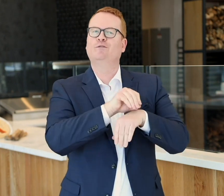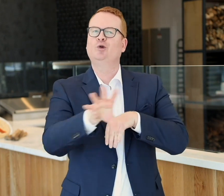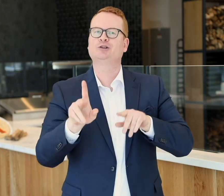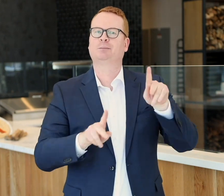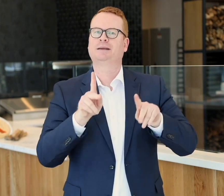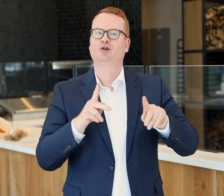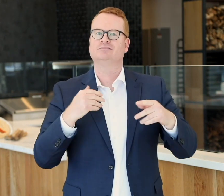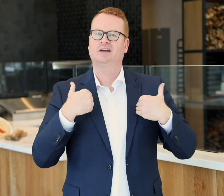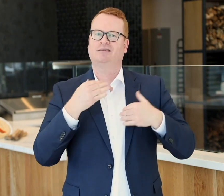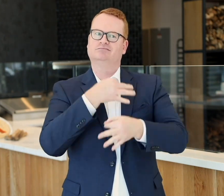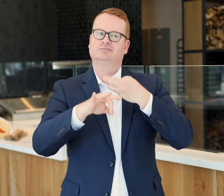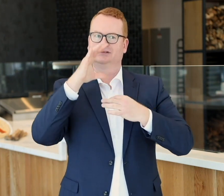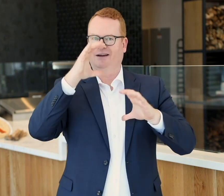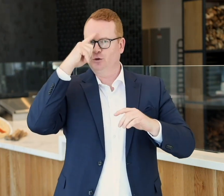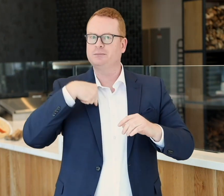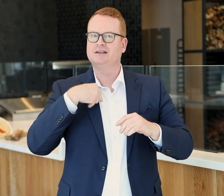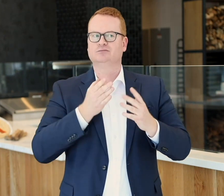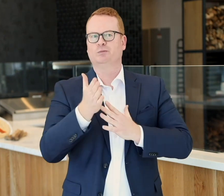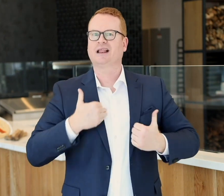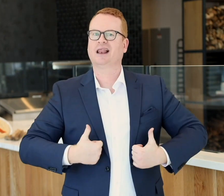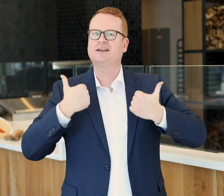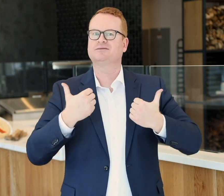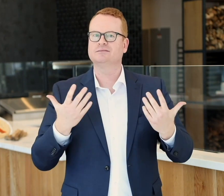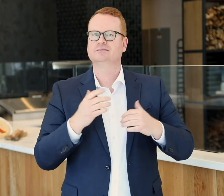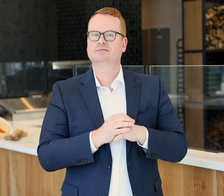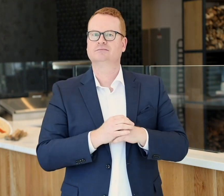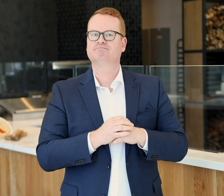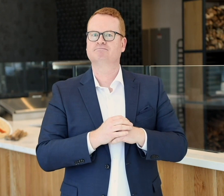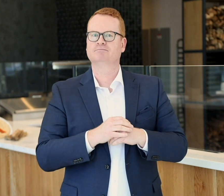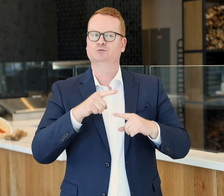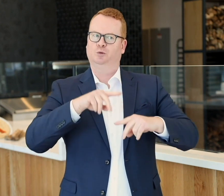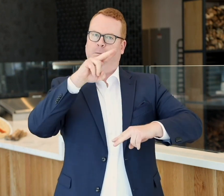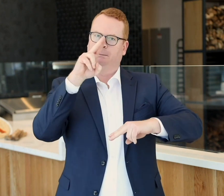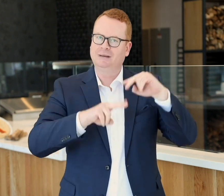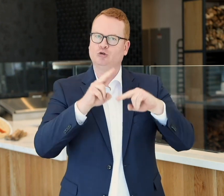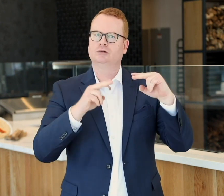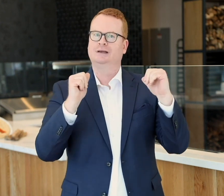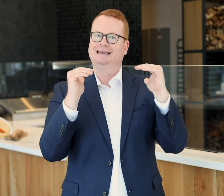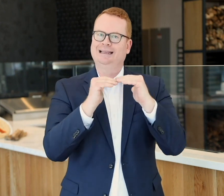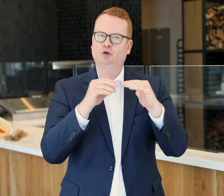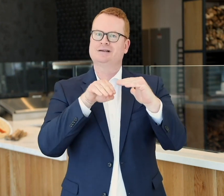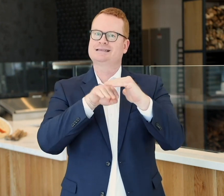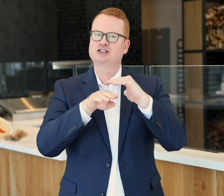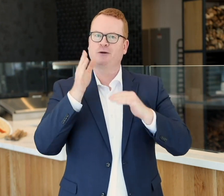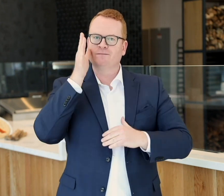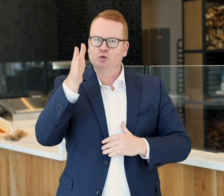people throughout my life created for me. To build an equal, accessible future,